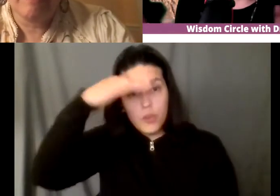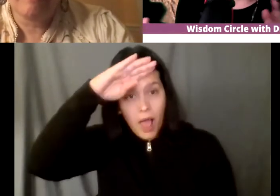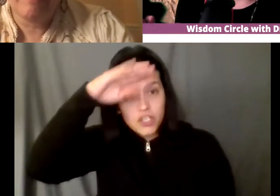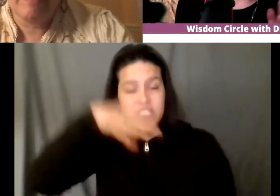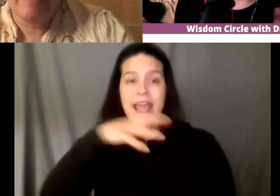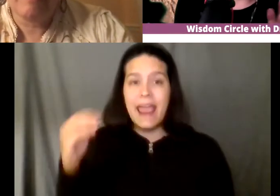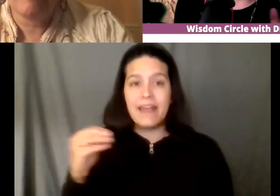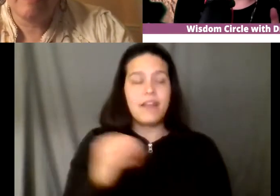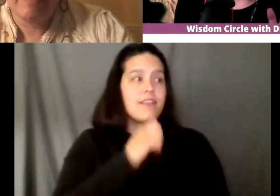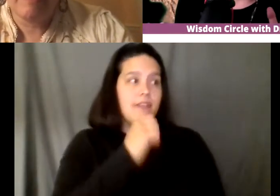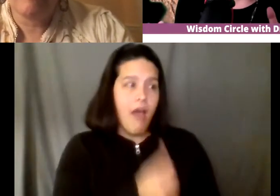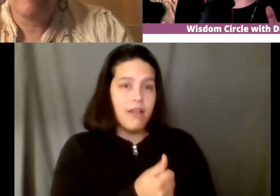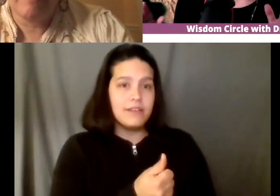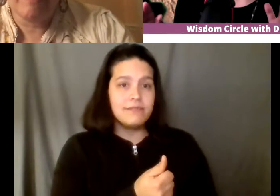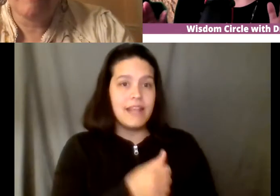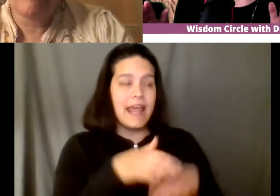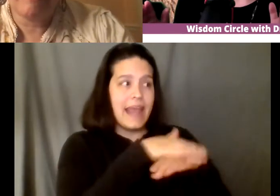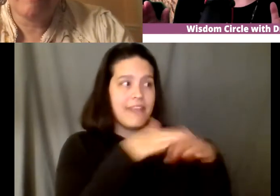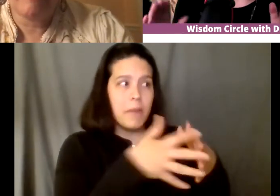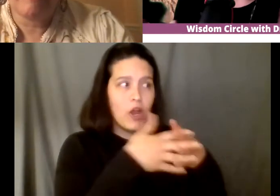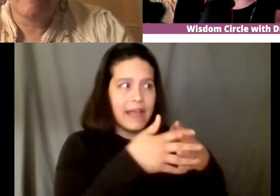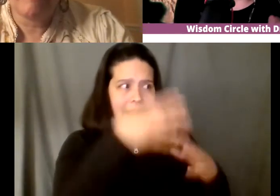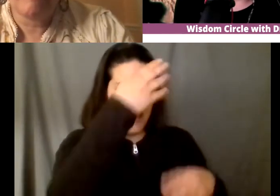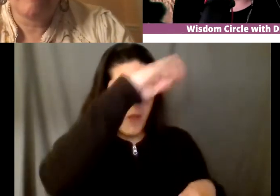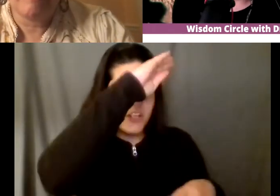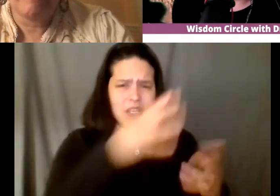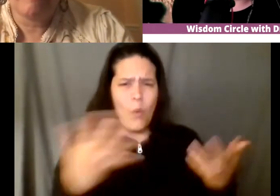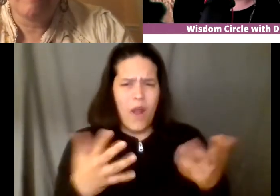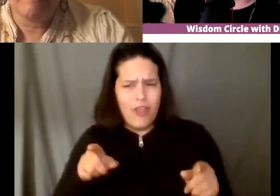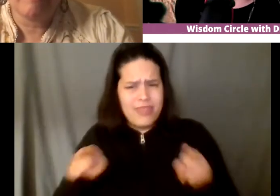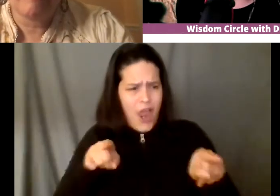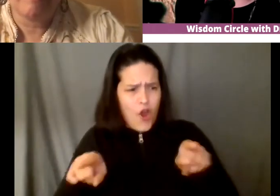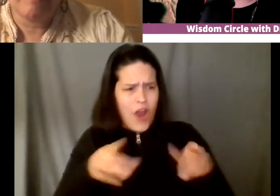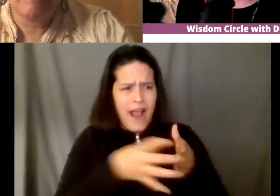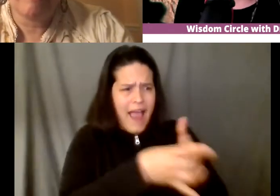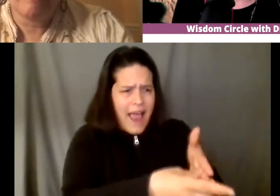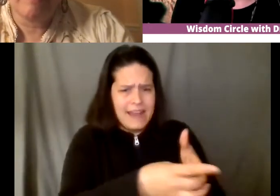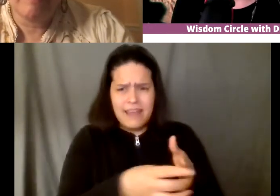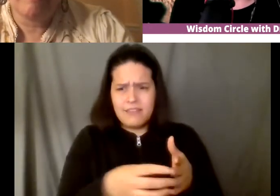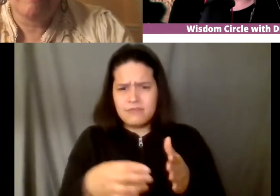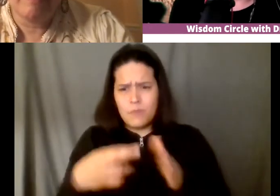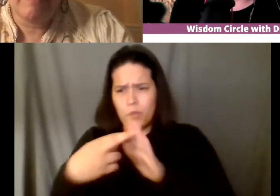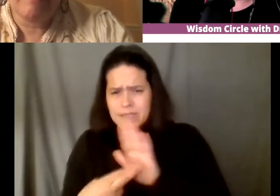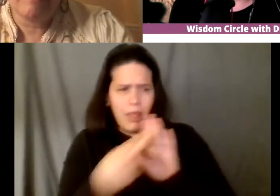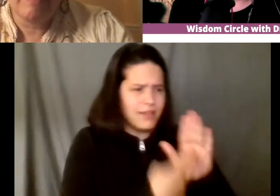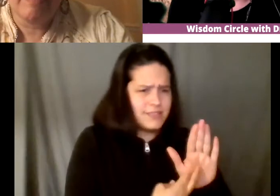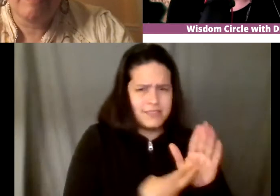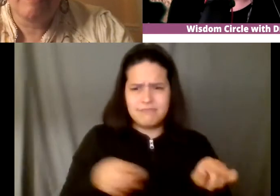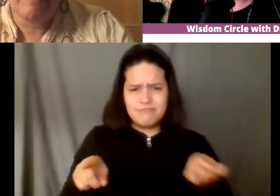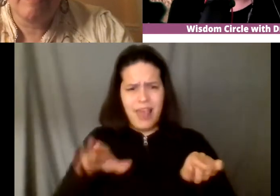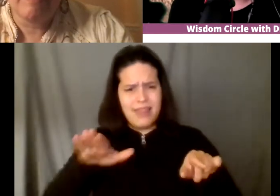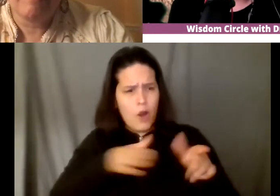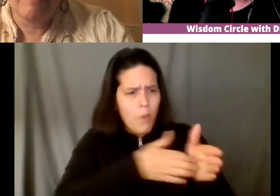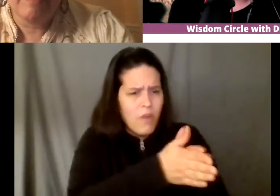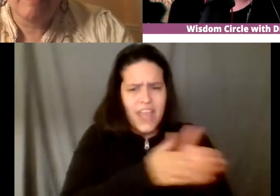are some of their guiding principles on how they approach um discovering